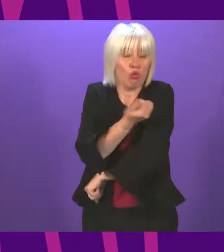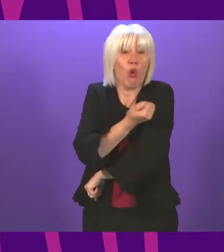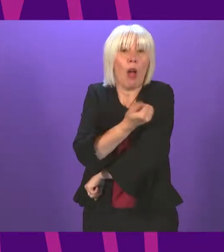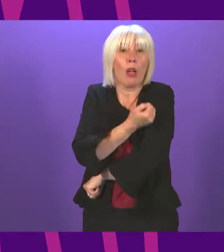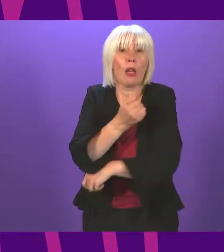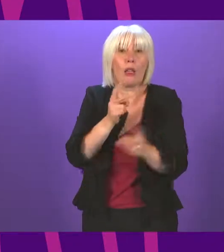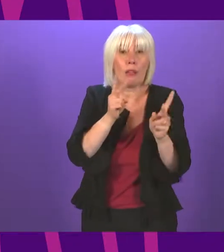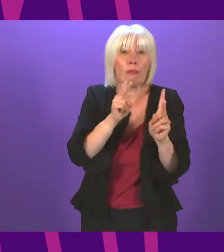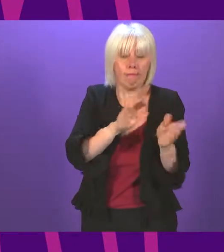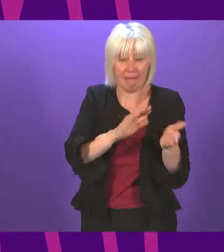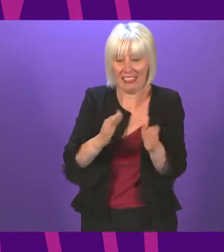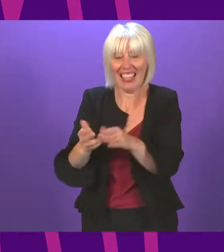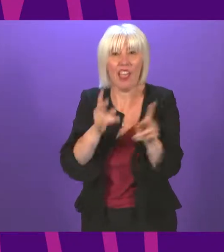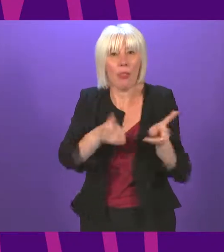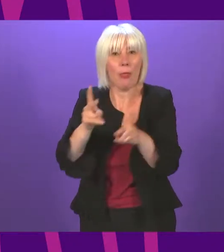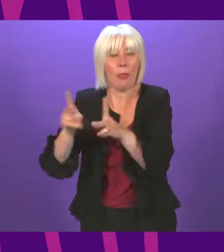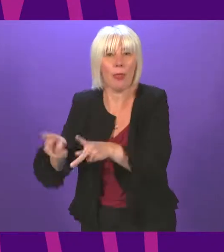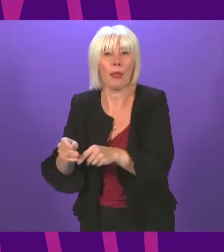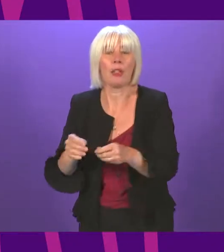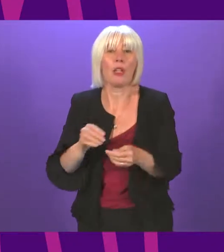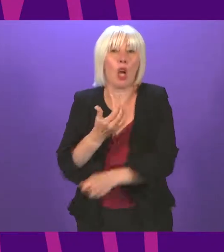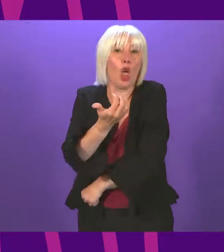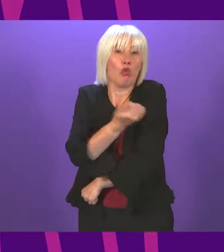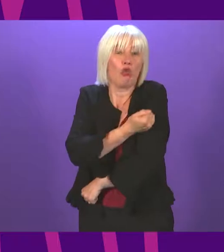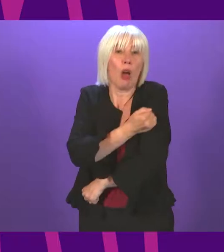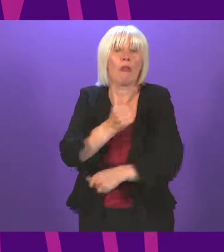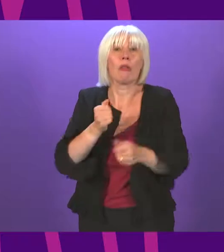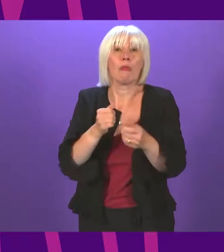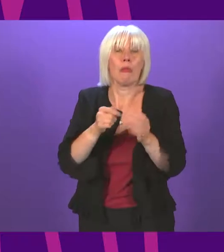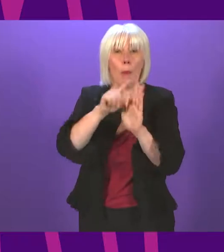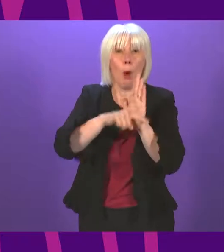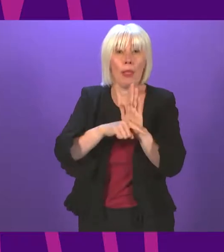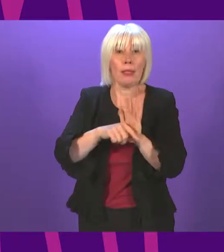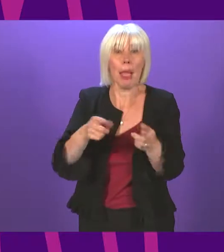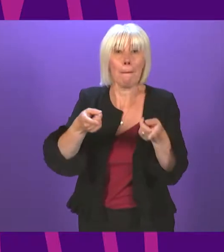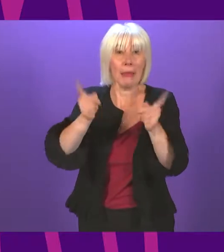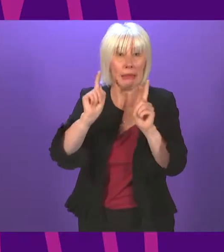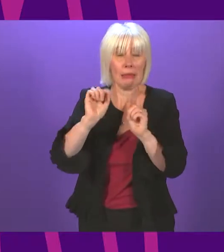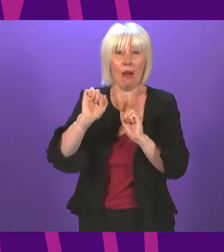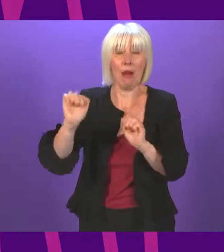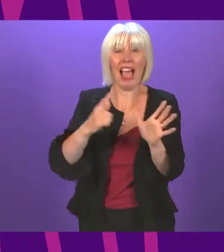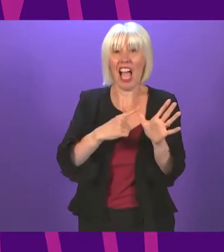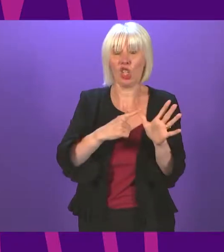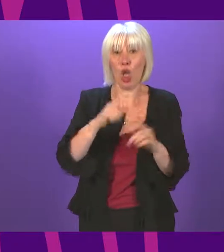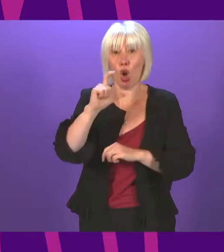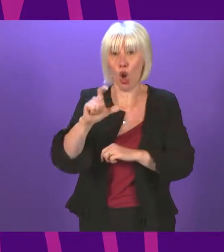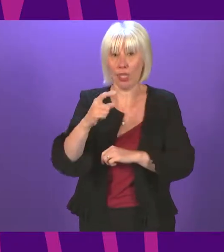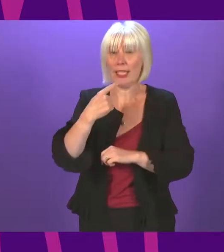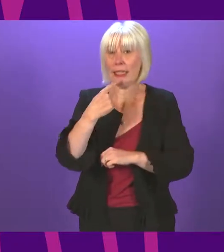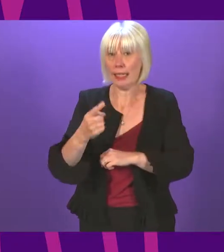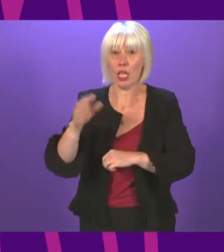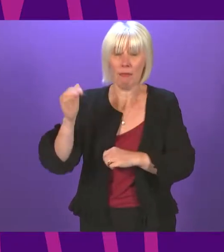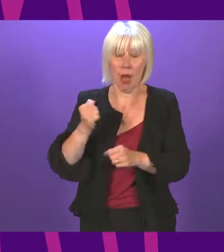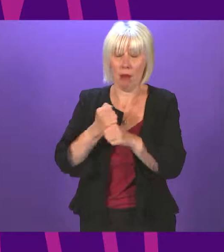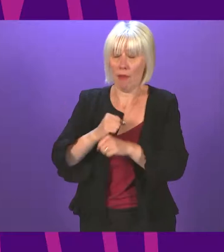drugs policy minister, Angela Consens, has made it very clear that the government will consider